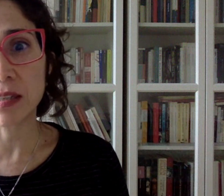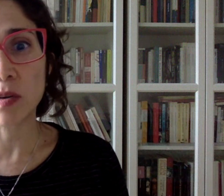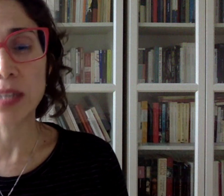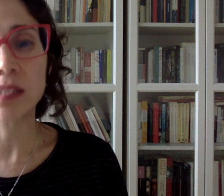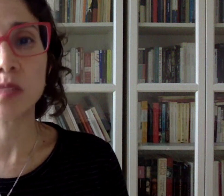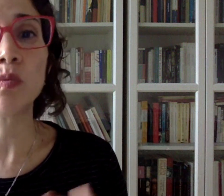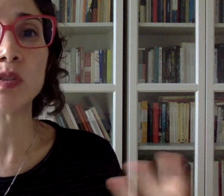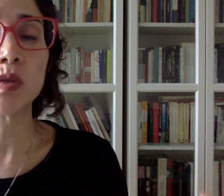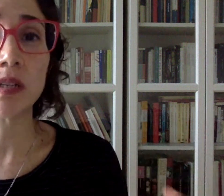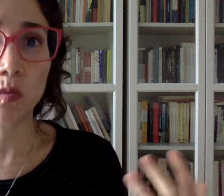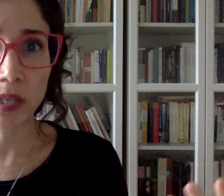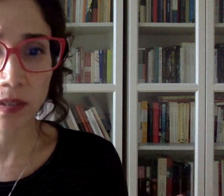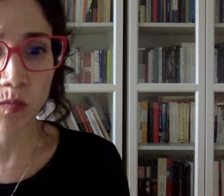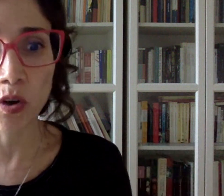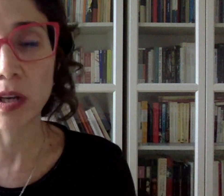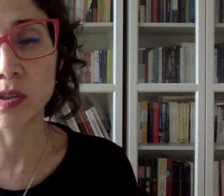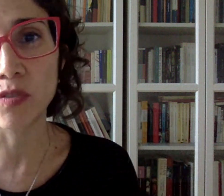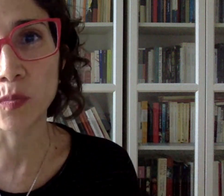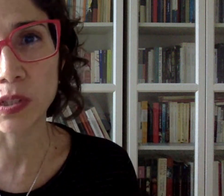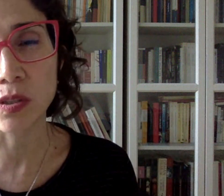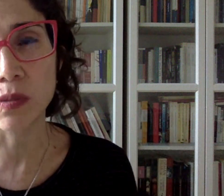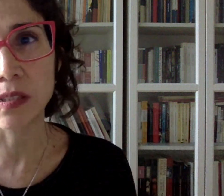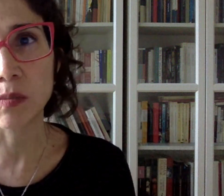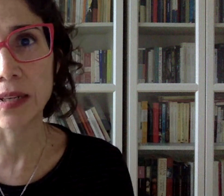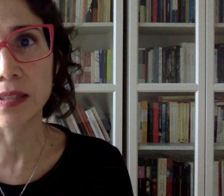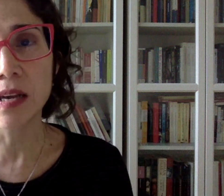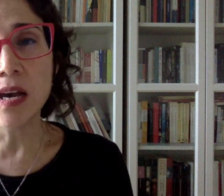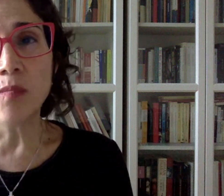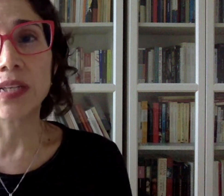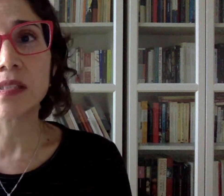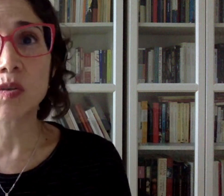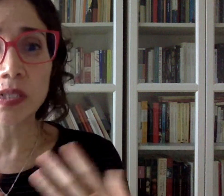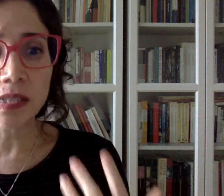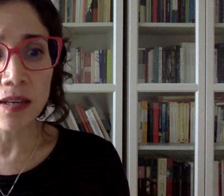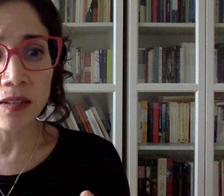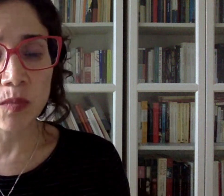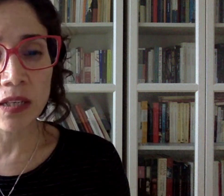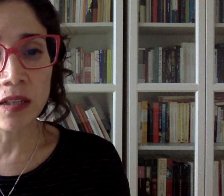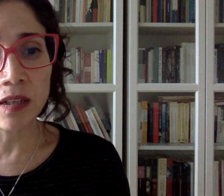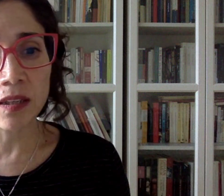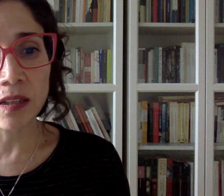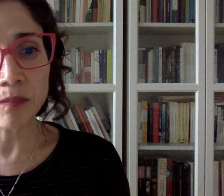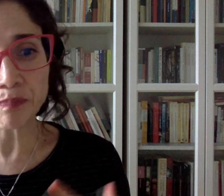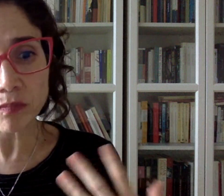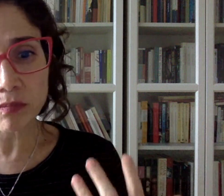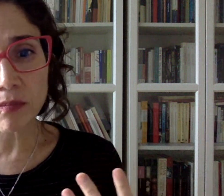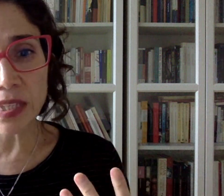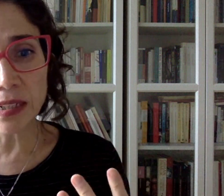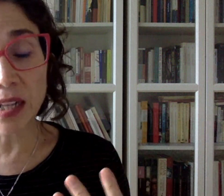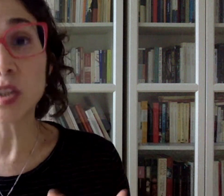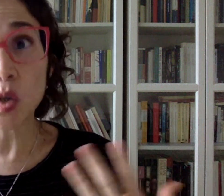this crisis, we would do it in a way that is more inclusive for persons with disabilities. But as you were saying at the beginning, I think that